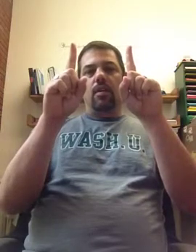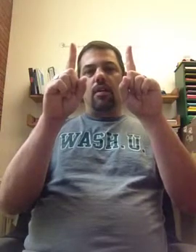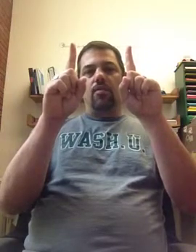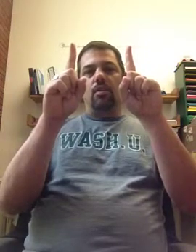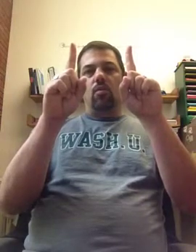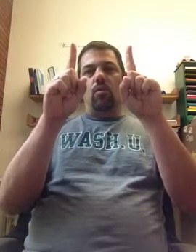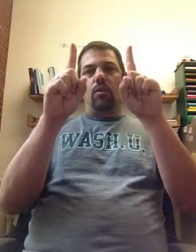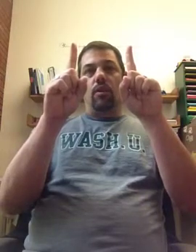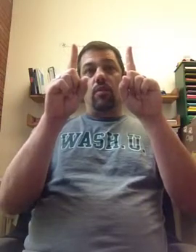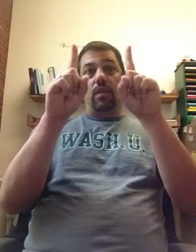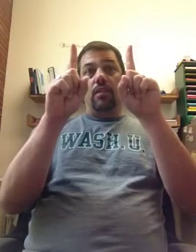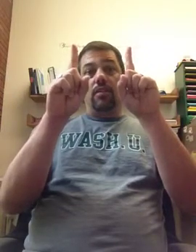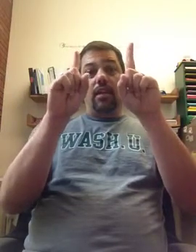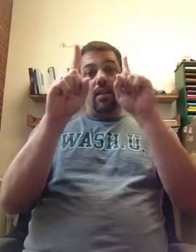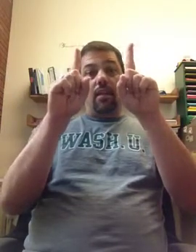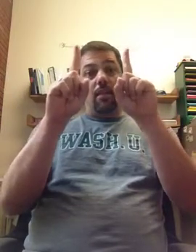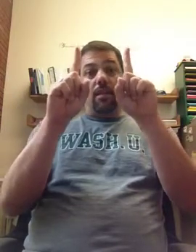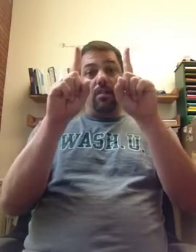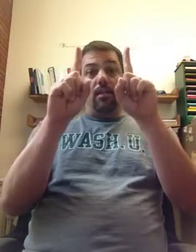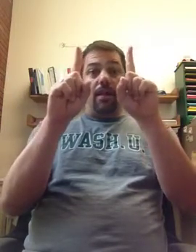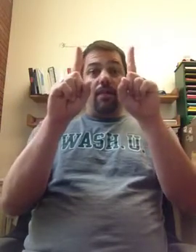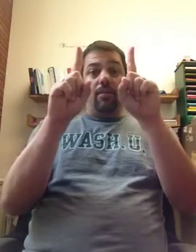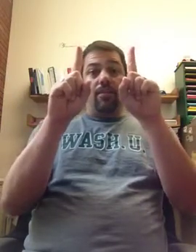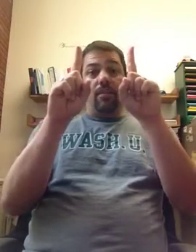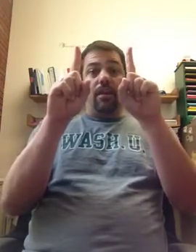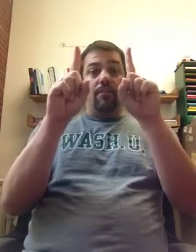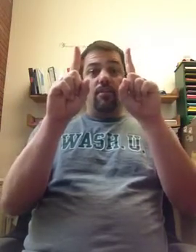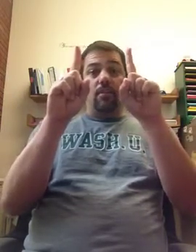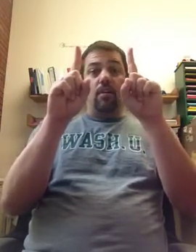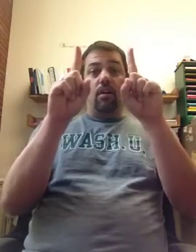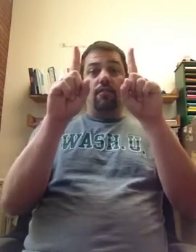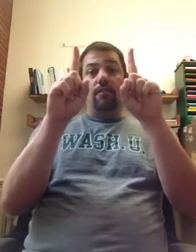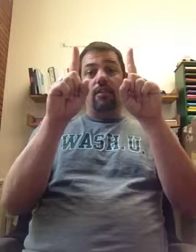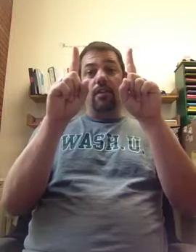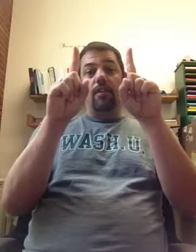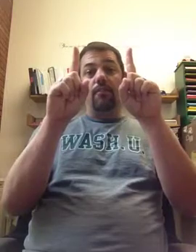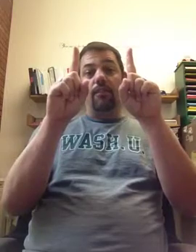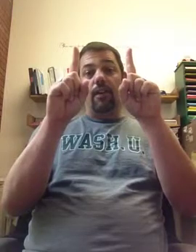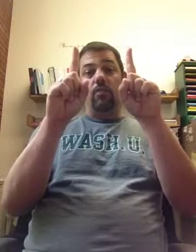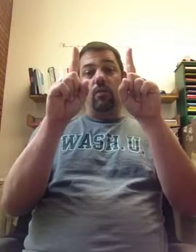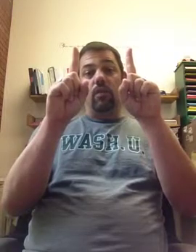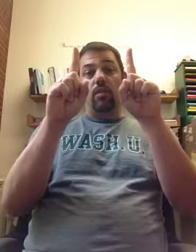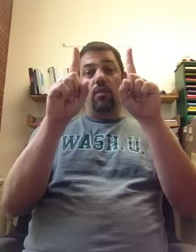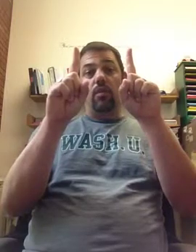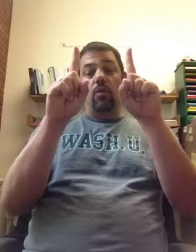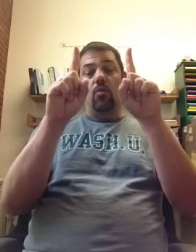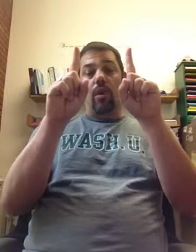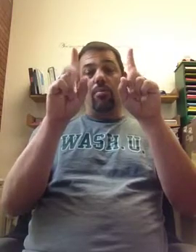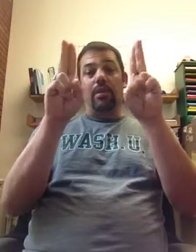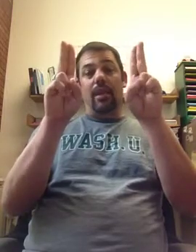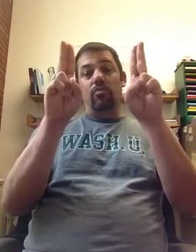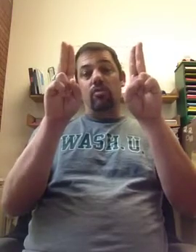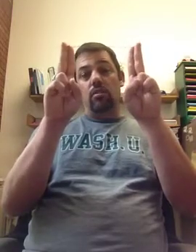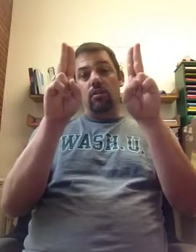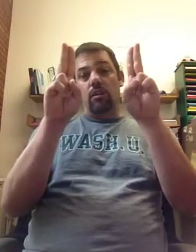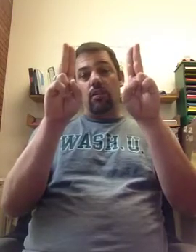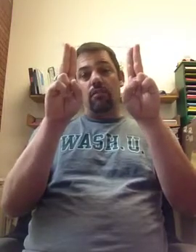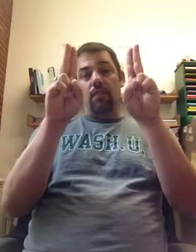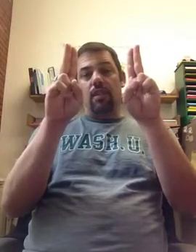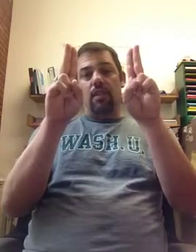So what we're going to do here is take the homologous pair, and we still have to start off in interphase with a replication of the DNA.